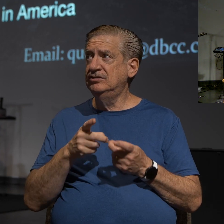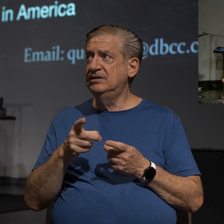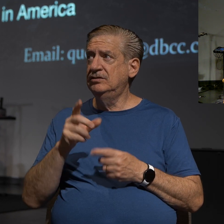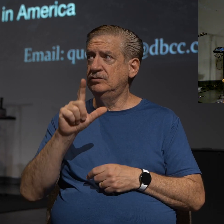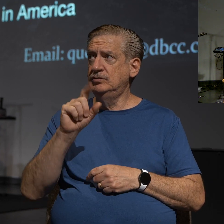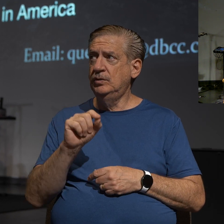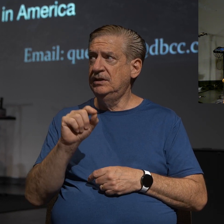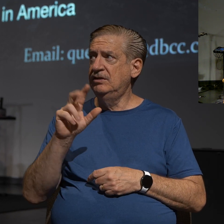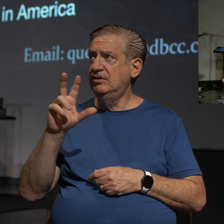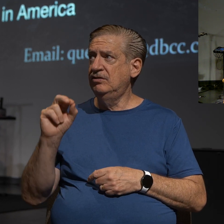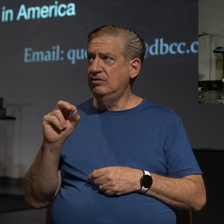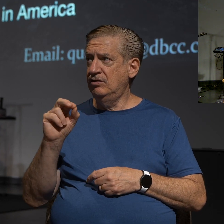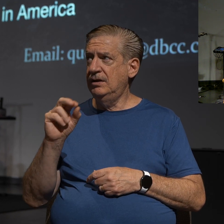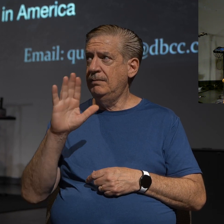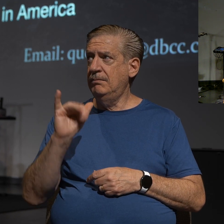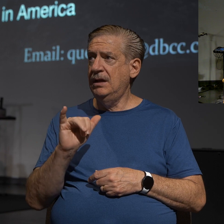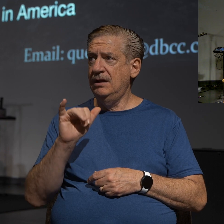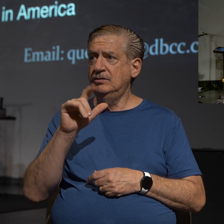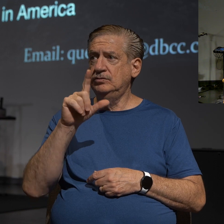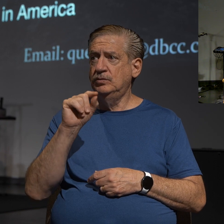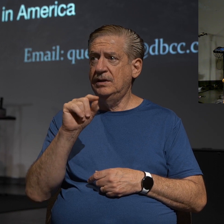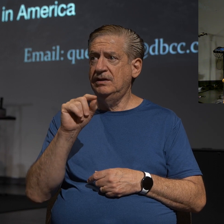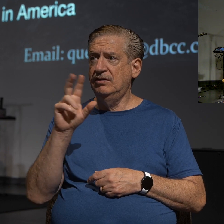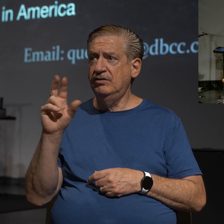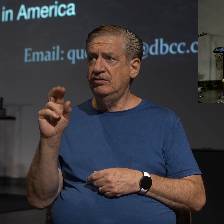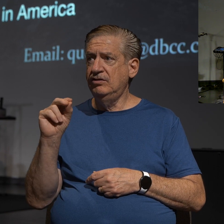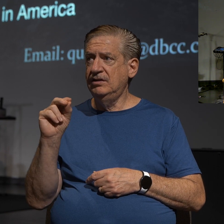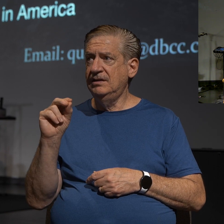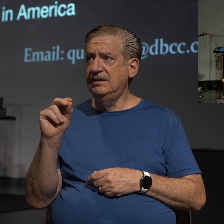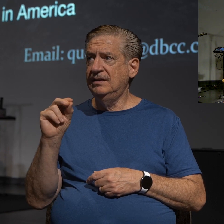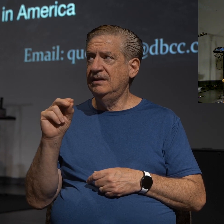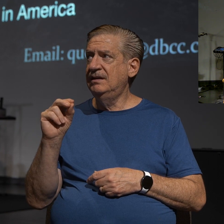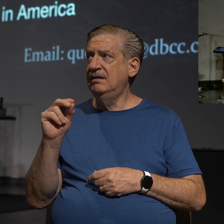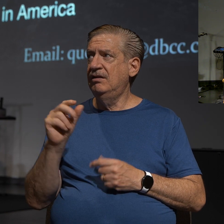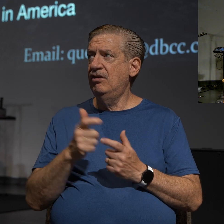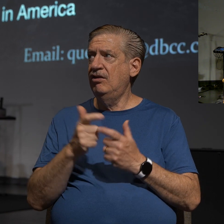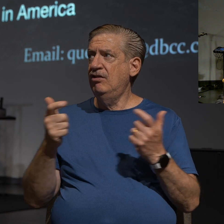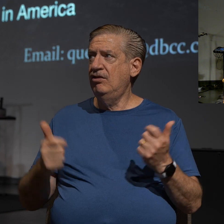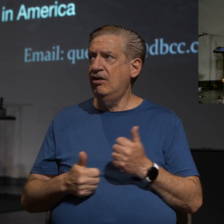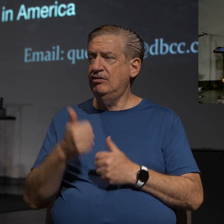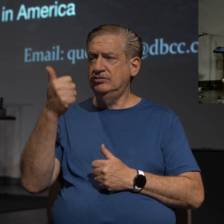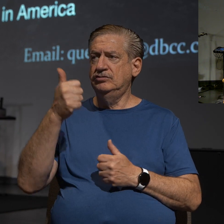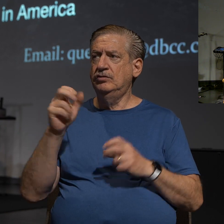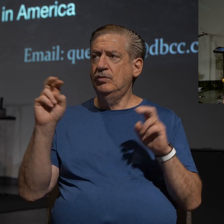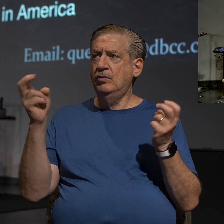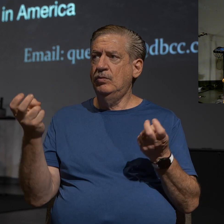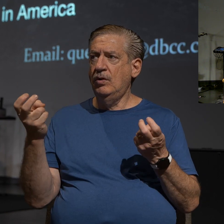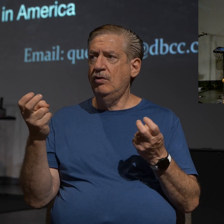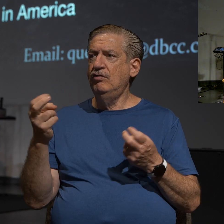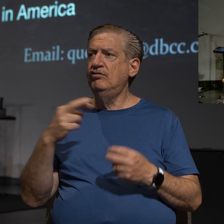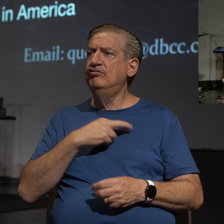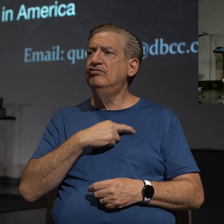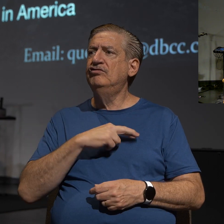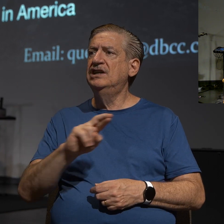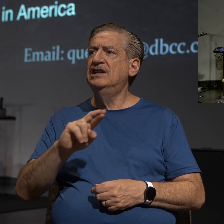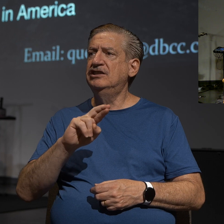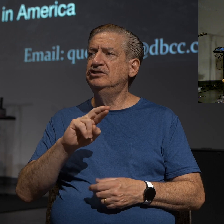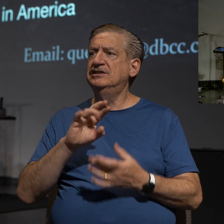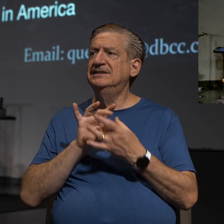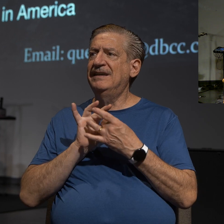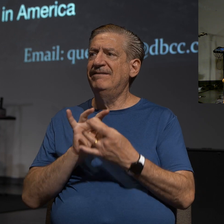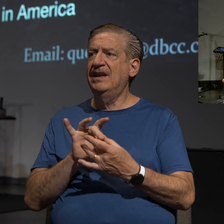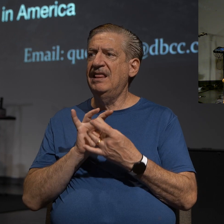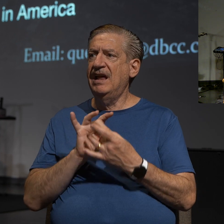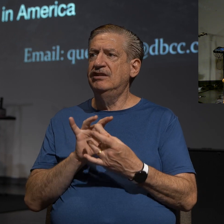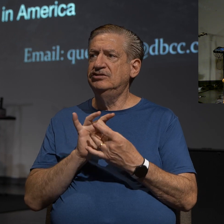few years away now, by 2030, nuns will probably be the largest, quote-unquote, religious affiliation in America.